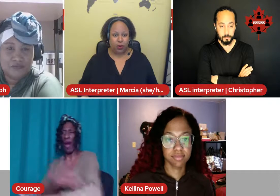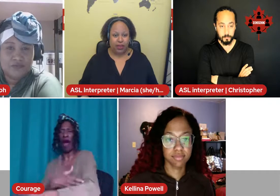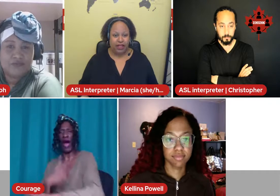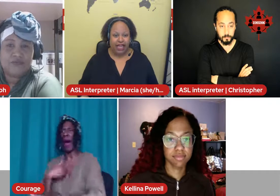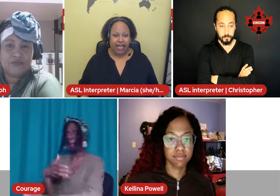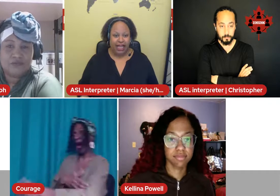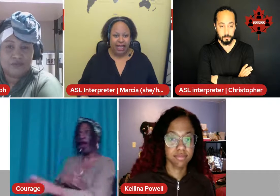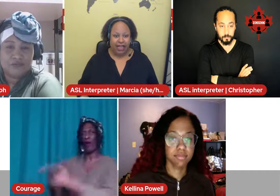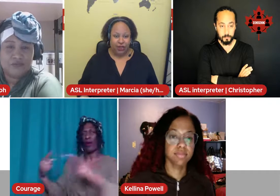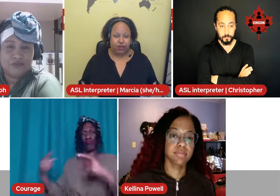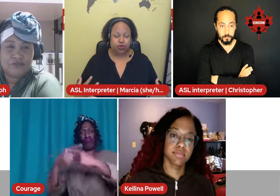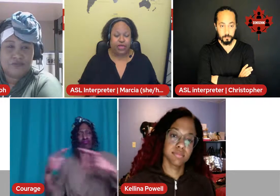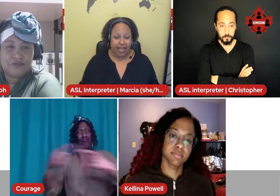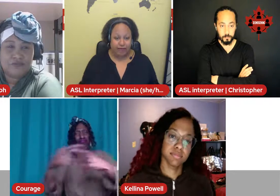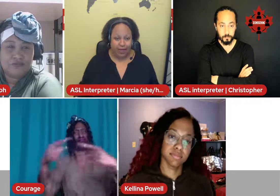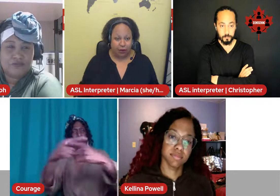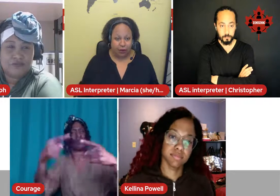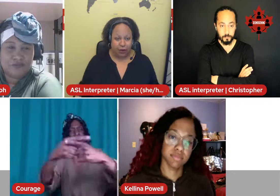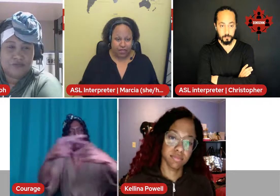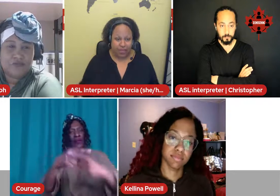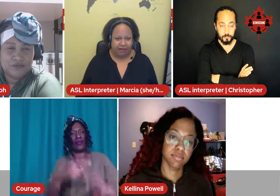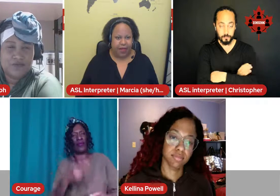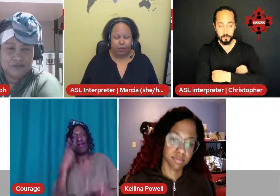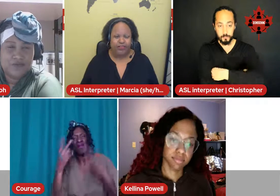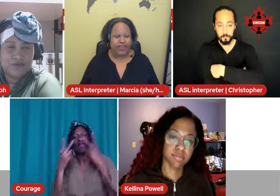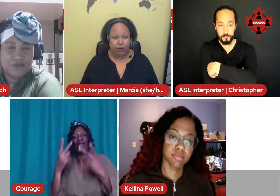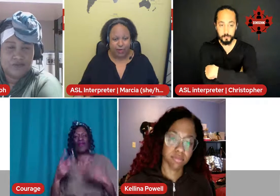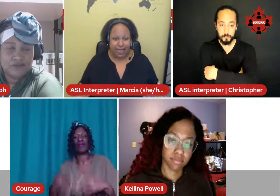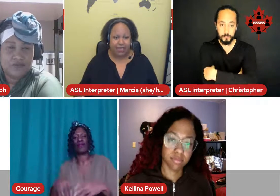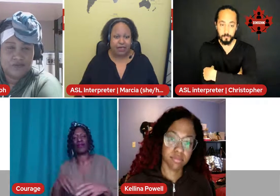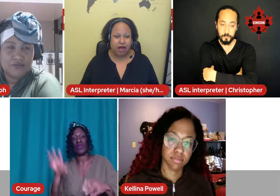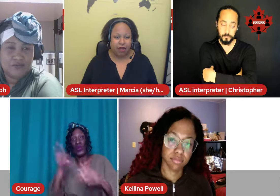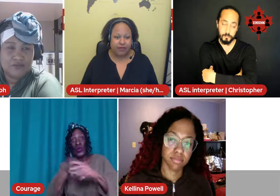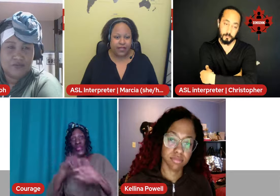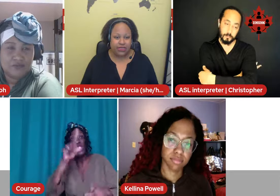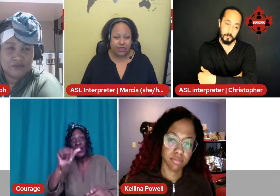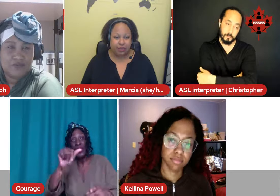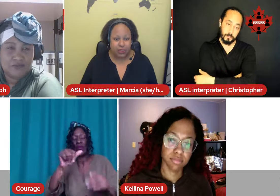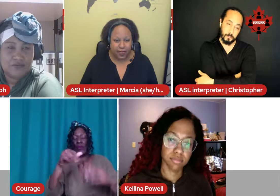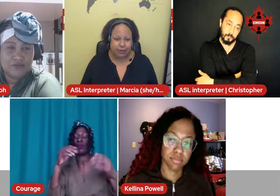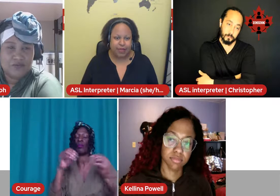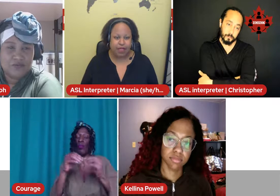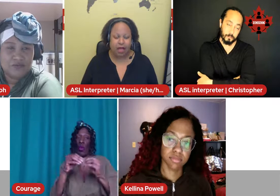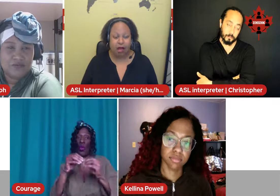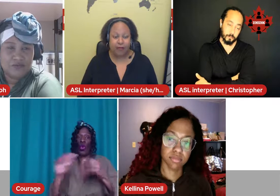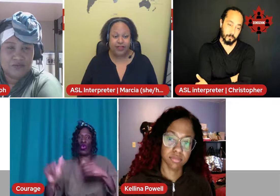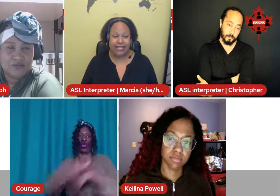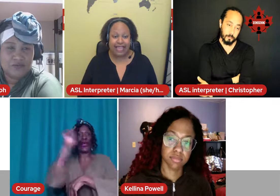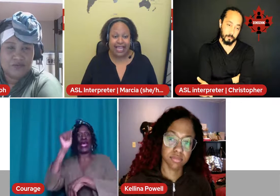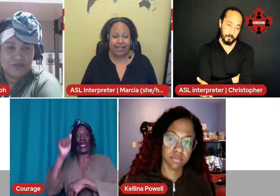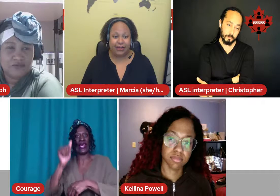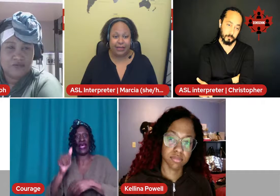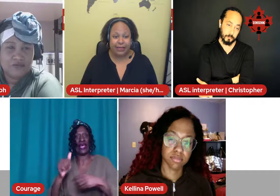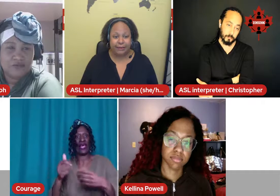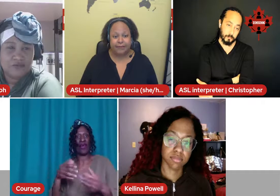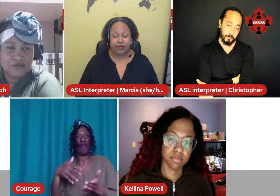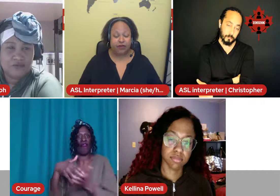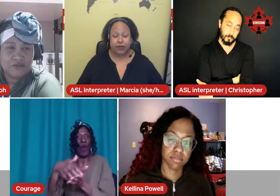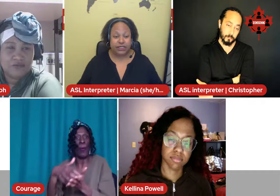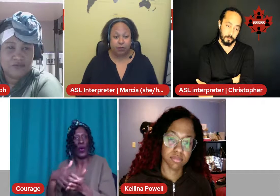we have power. We do have power, but that we end up in conflict. We do end up in conflict and for some